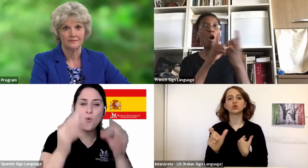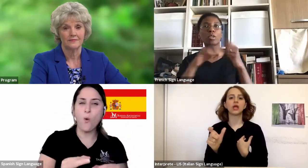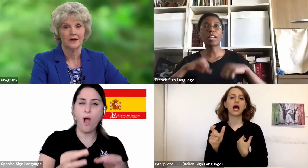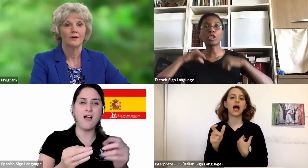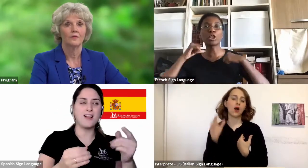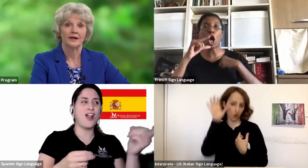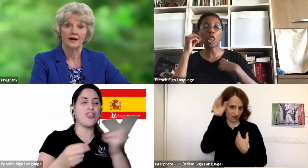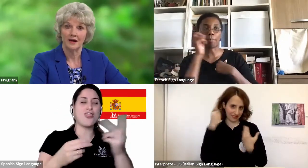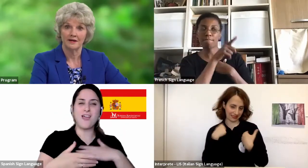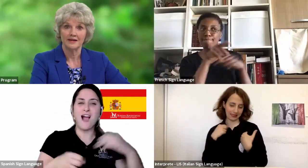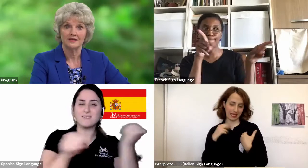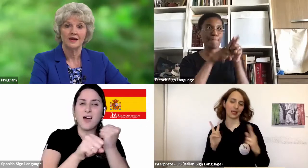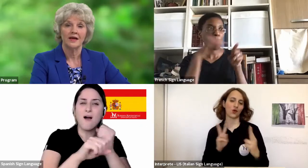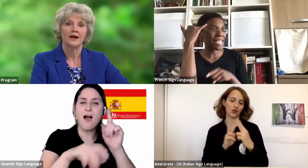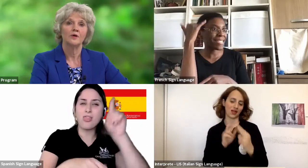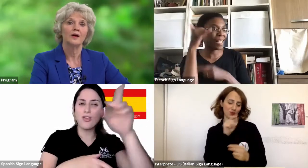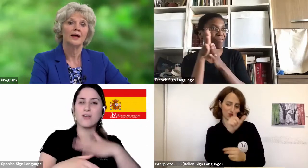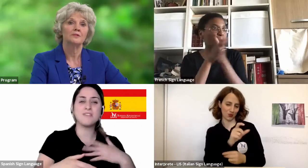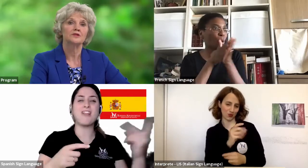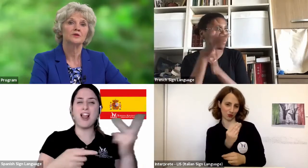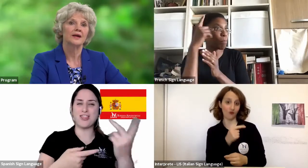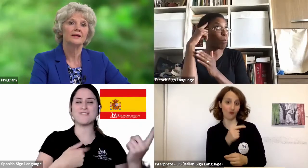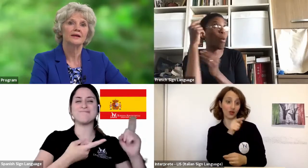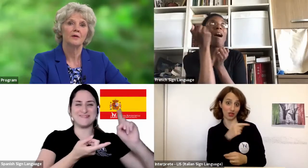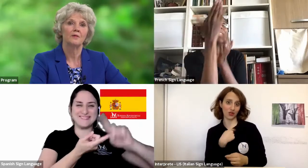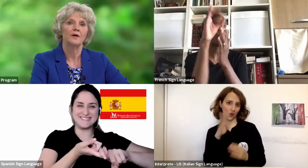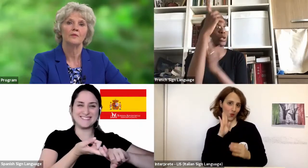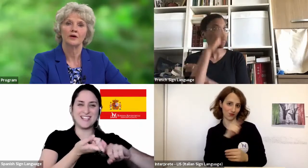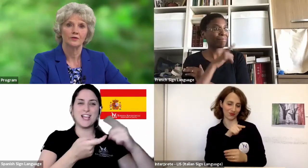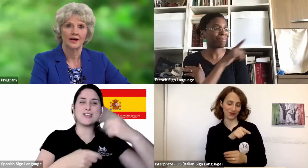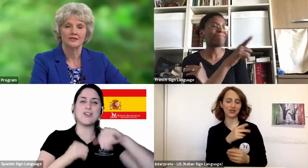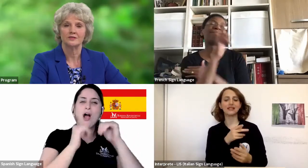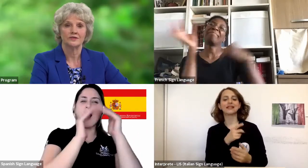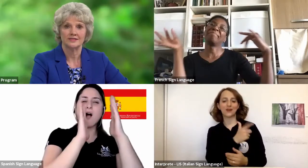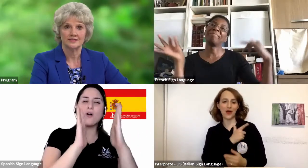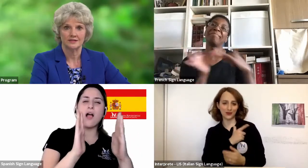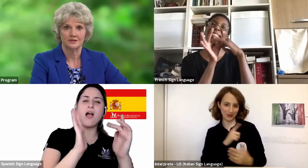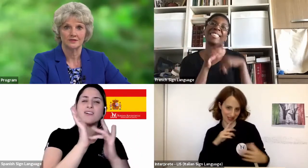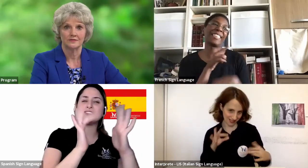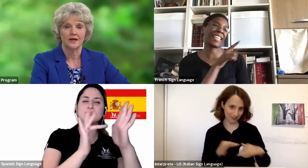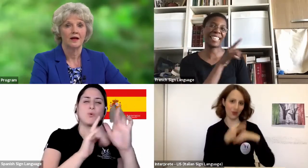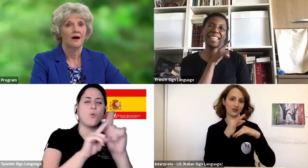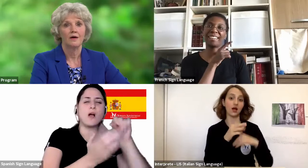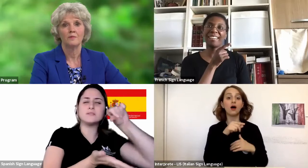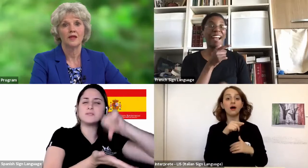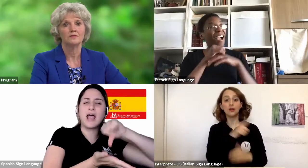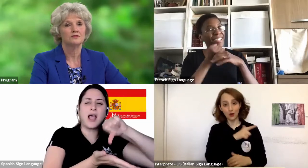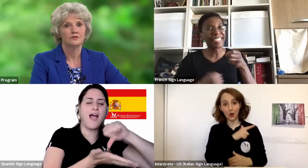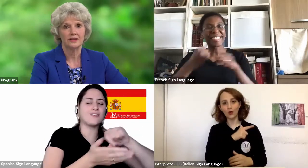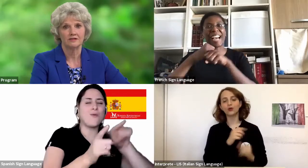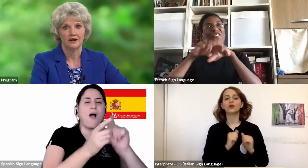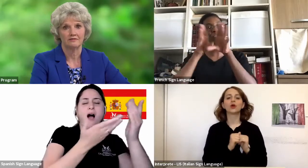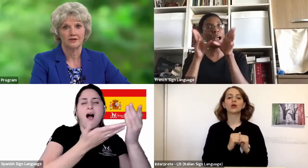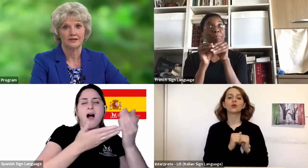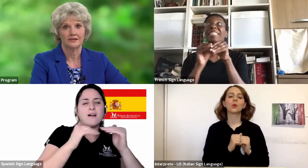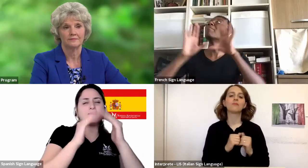did. We got married, and we were able to create a home where Christ was the center, a home that was